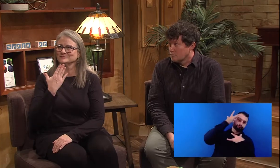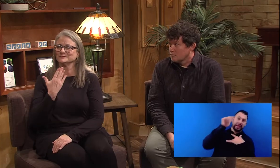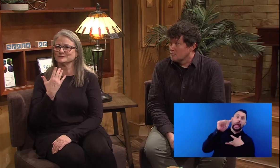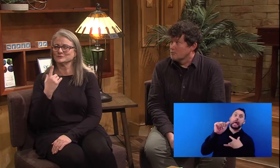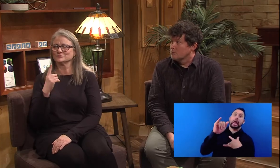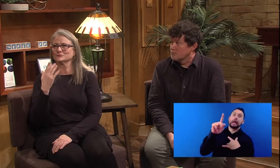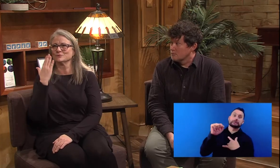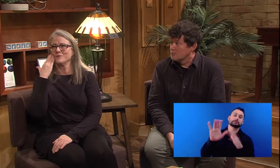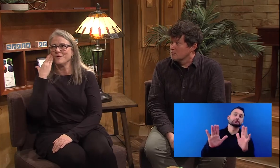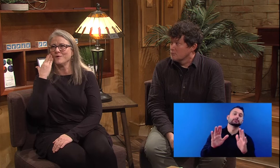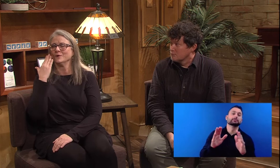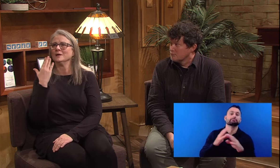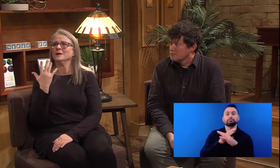Okay. That's good to know.